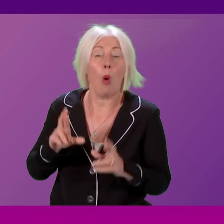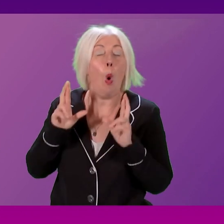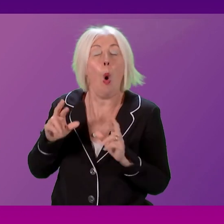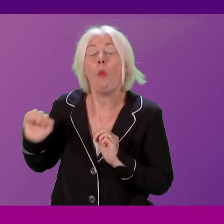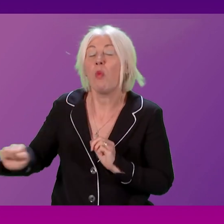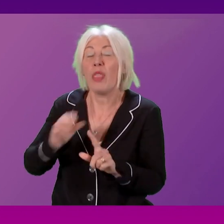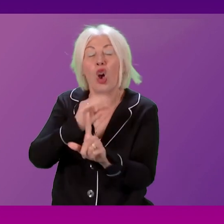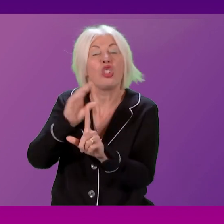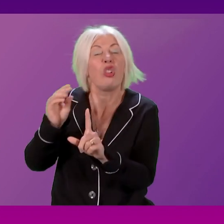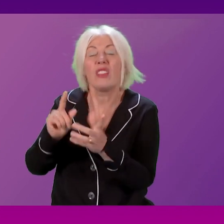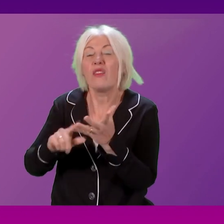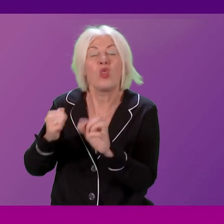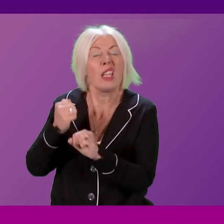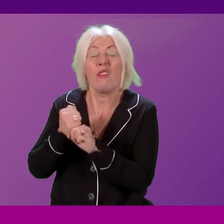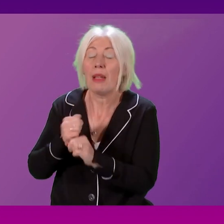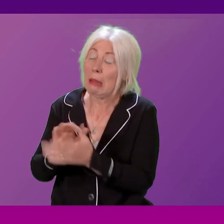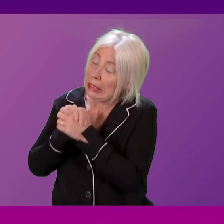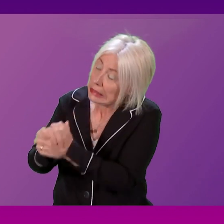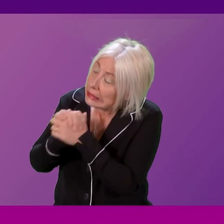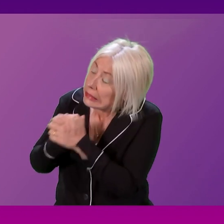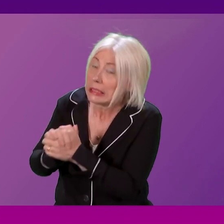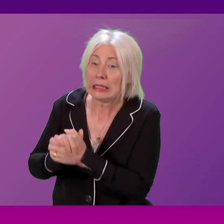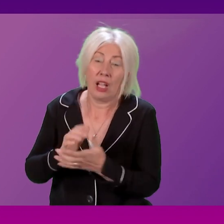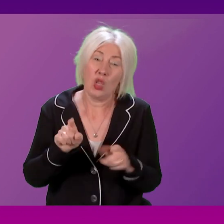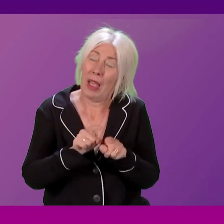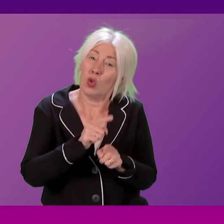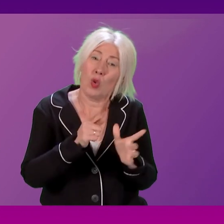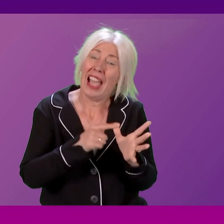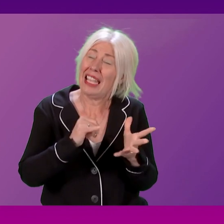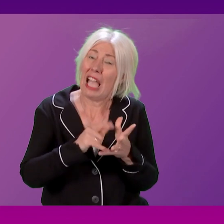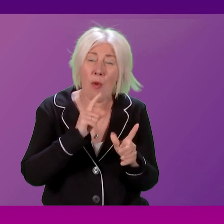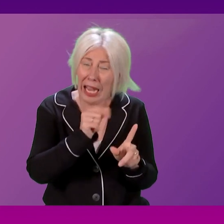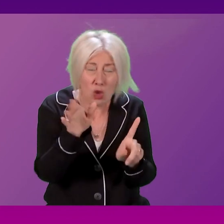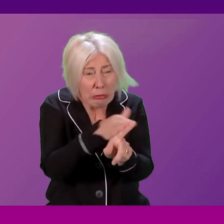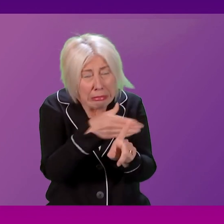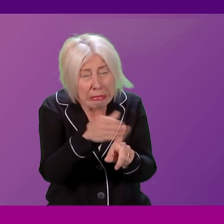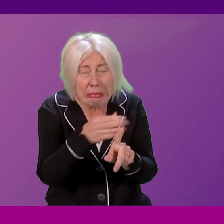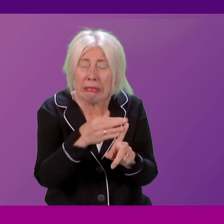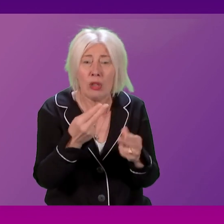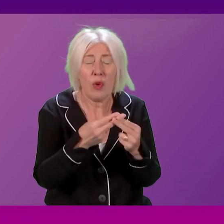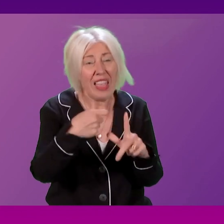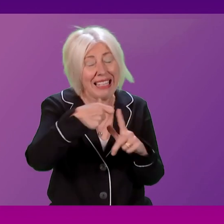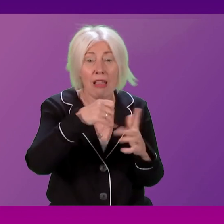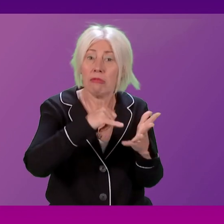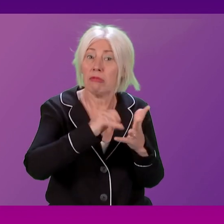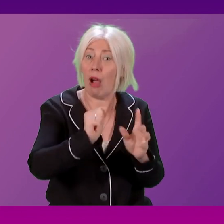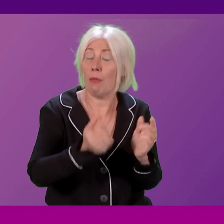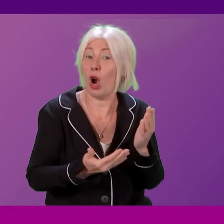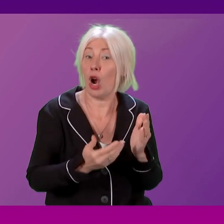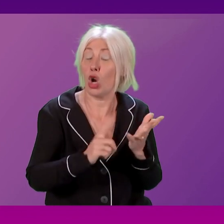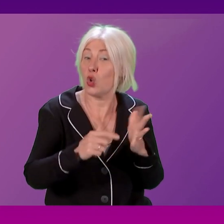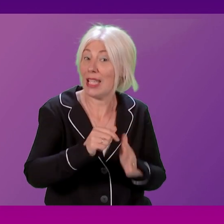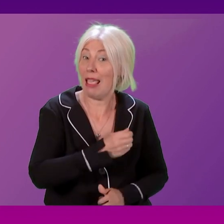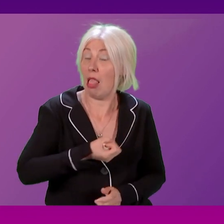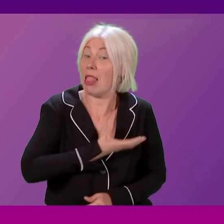Conservative UK government, when it comes to migration. would plead with Anna Sauer to use any influence he has when it comes to Keir Starmer and the UK Labour Party, who seem to be